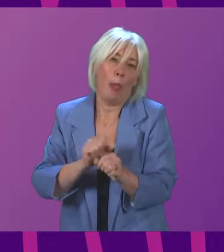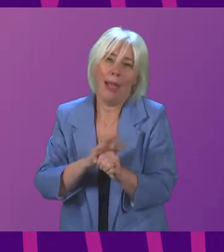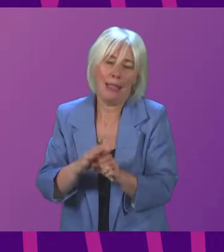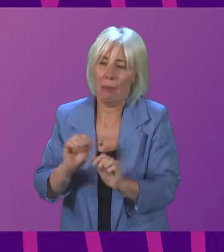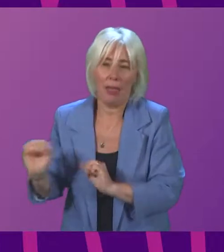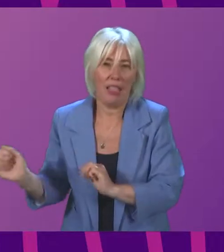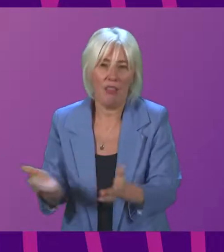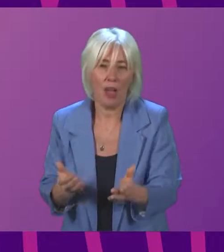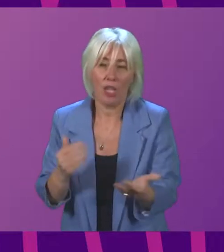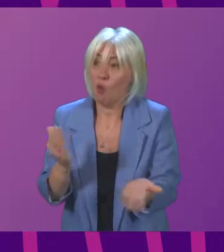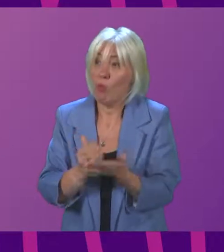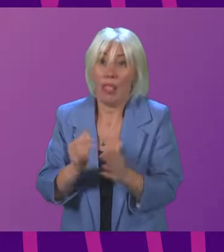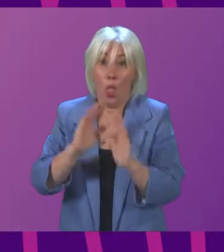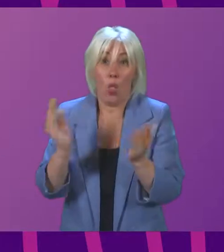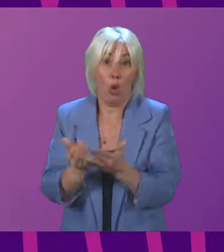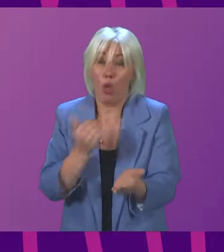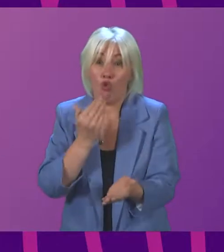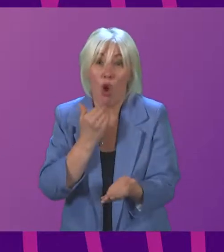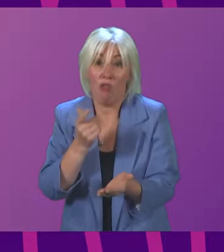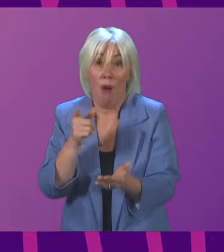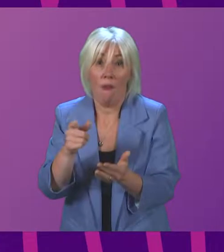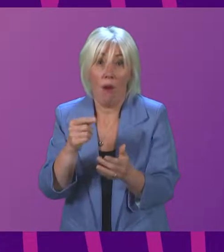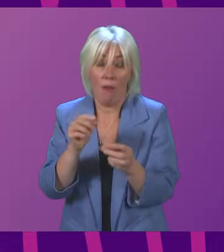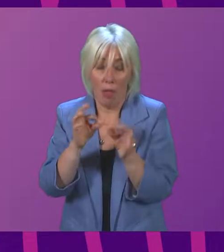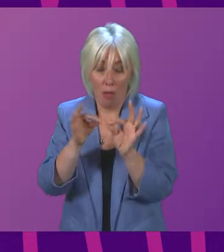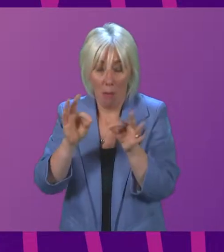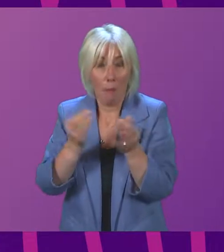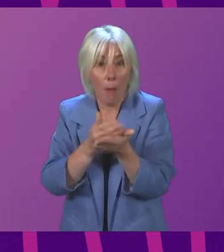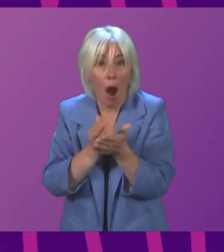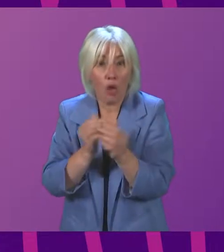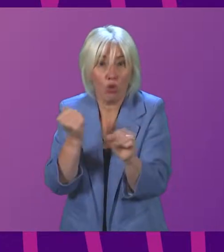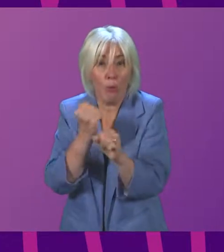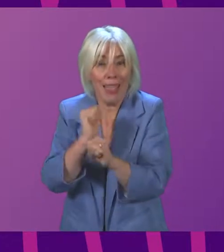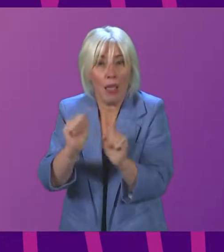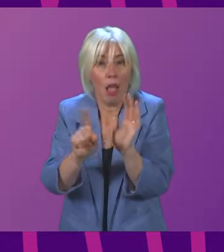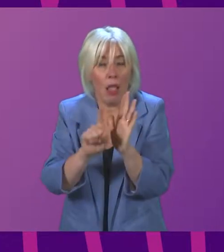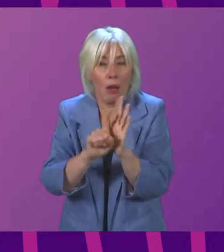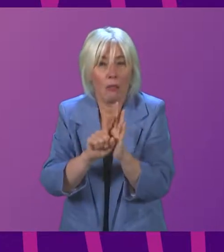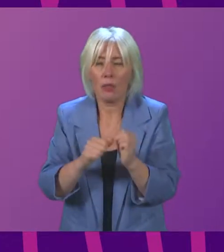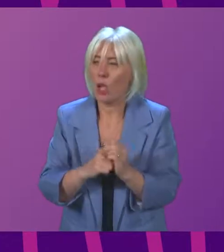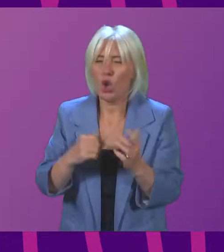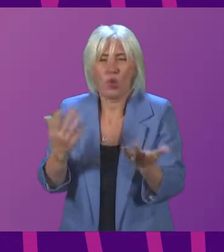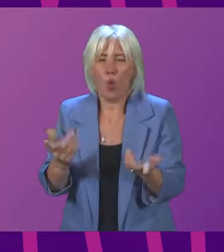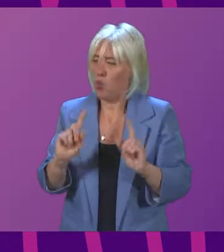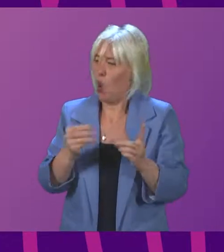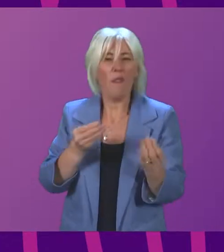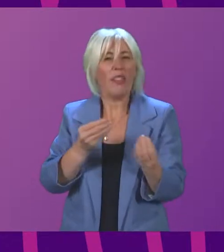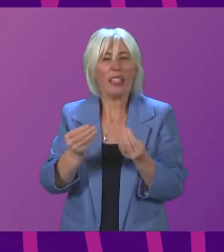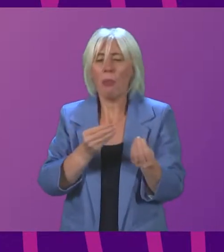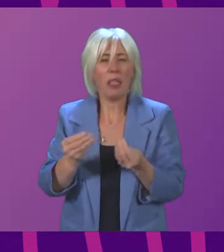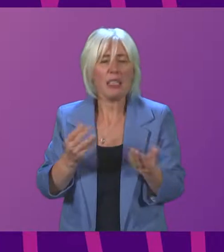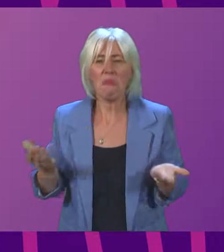not enough to go around. Now, what can the Cabinet Secretary say about what flexibility there is,